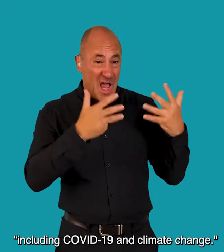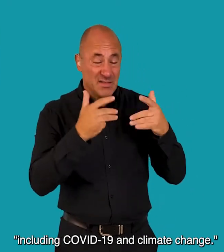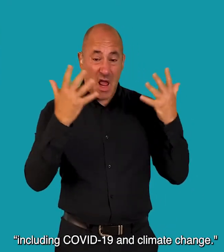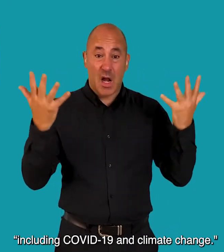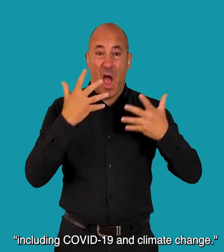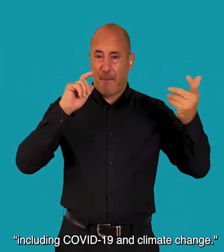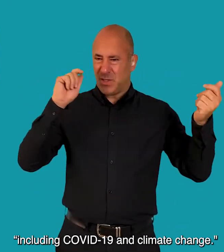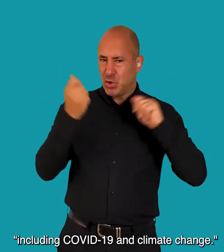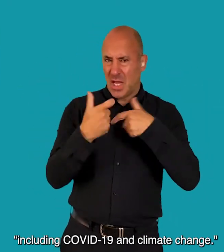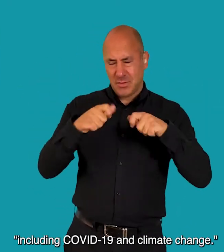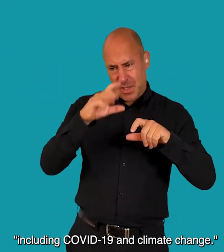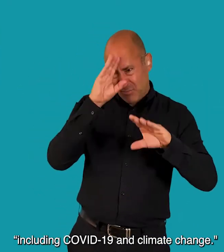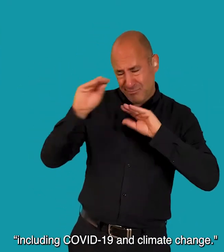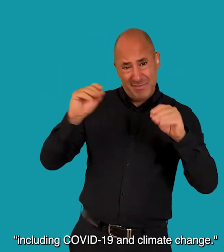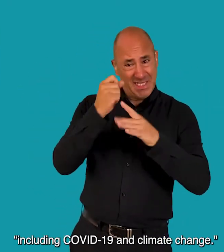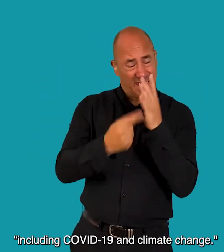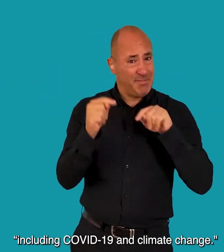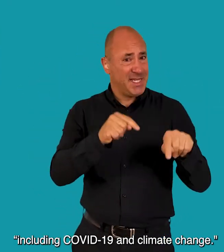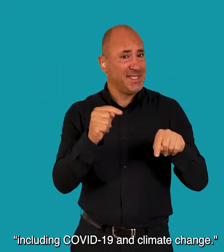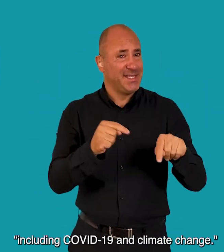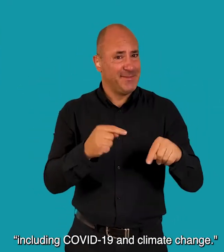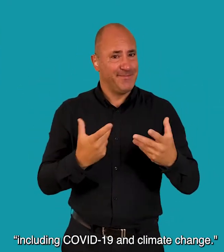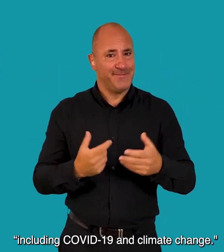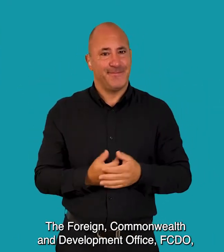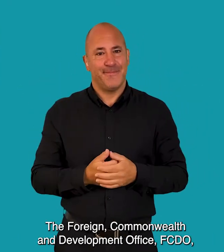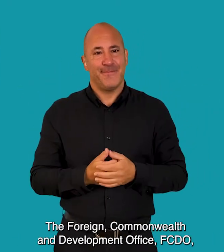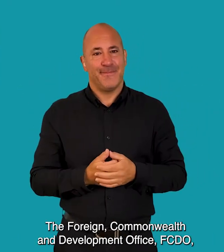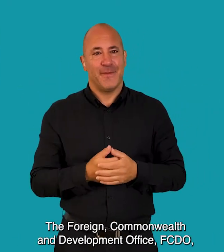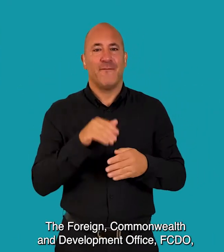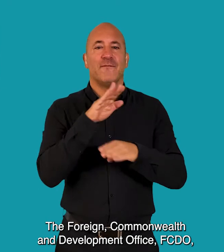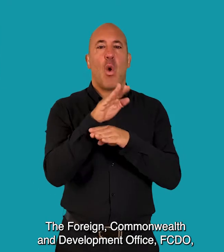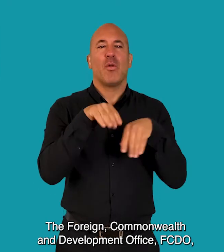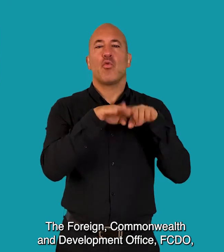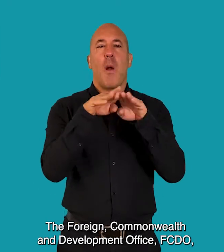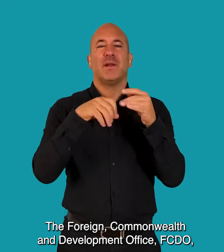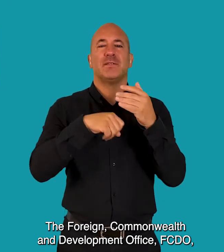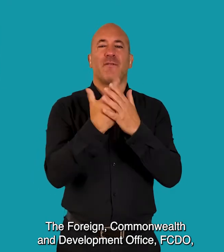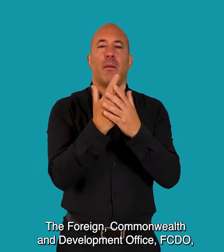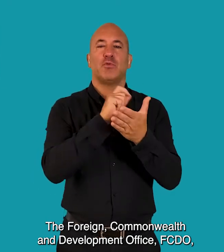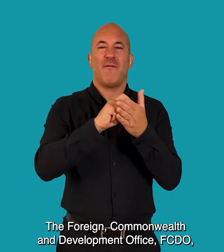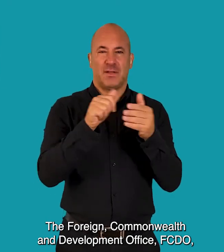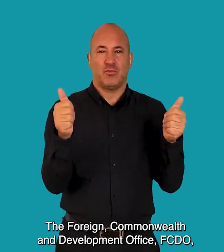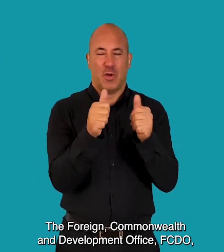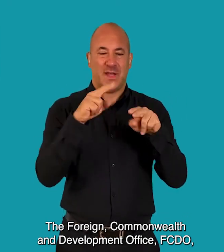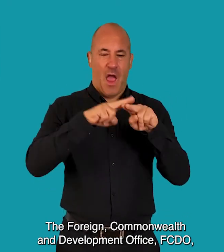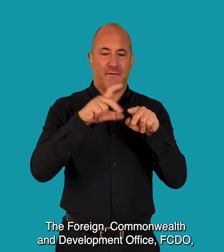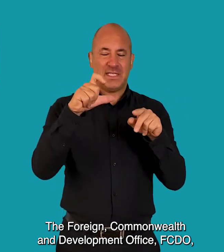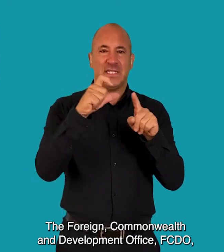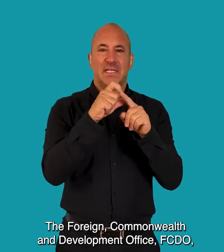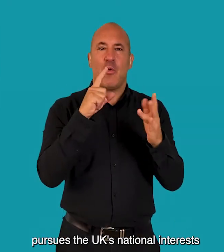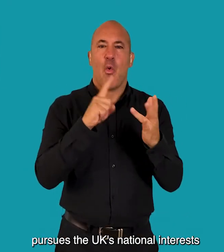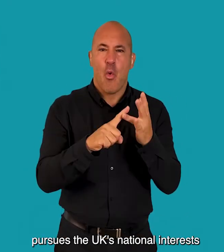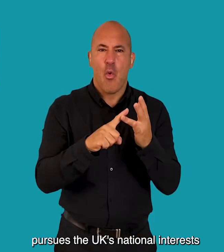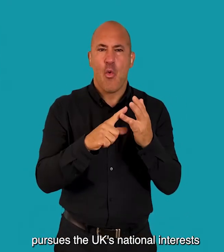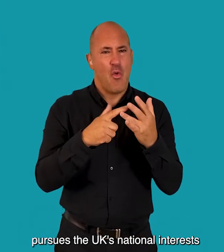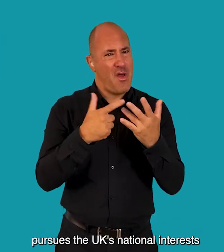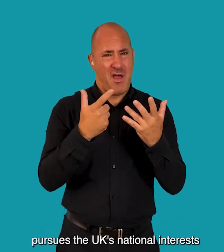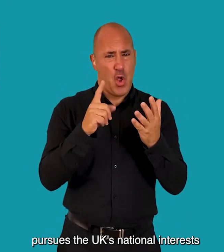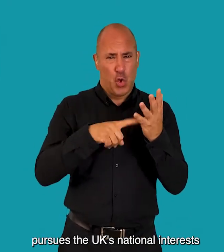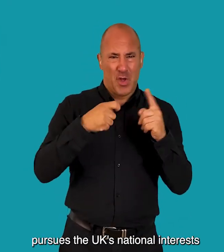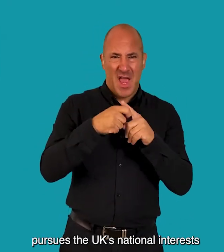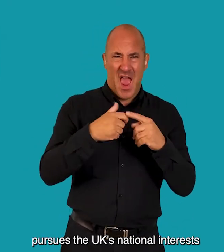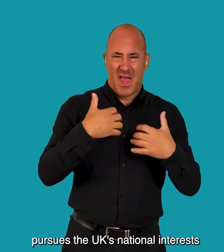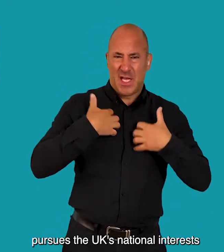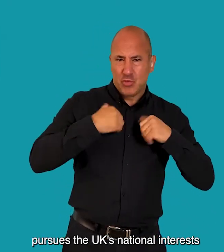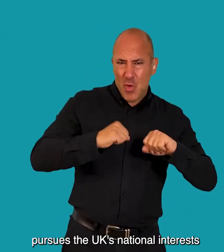COVID-19 and climate change The Foreign Commonwealth and Development Office, FCDO, pursues the